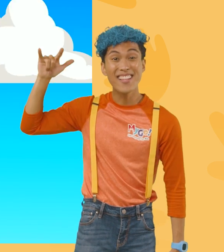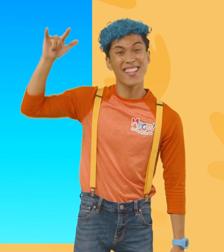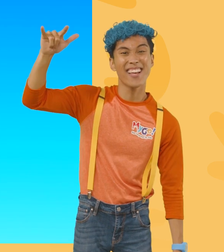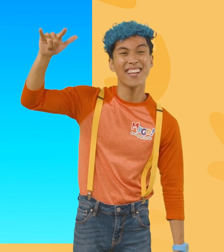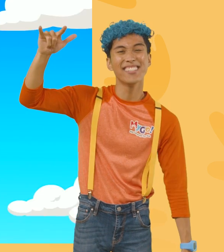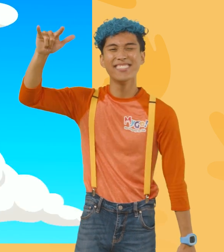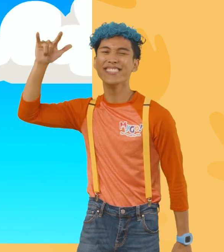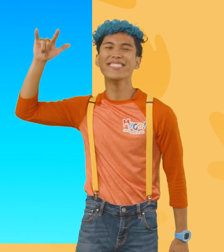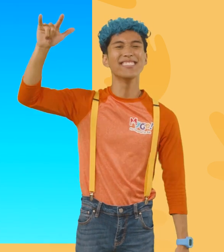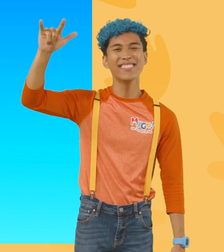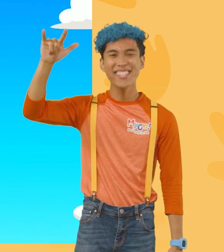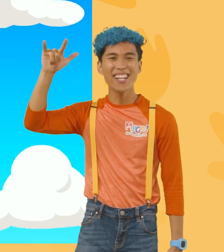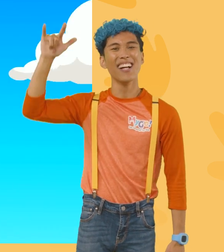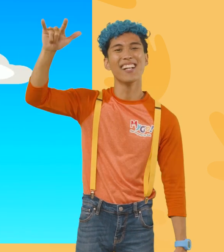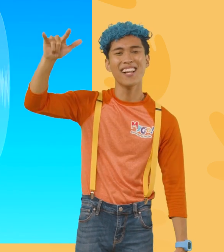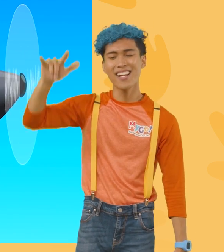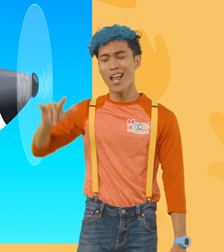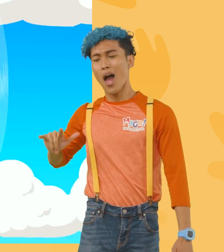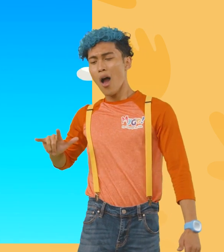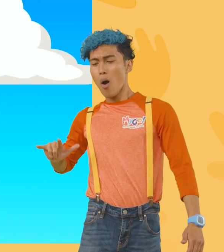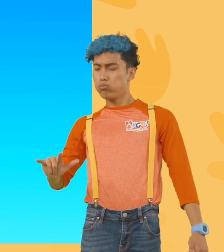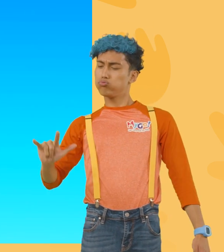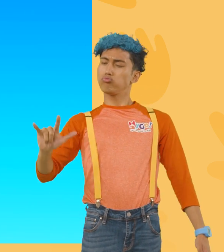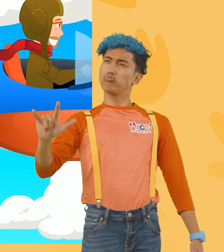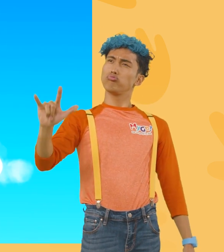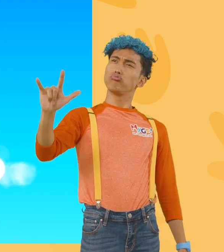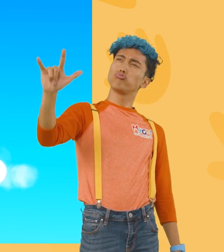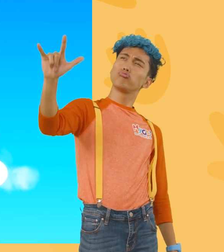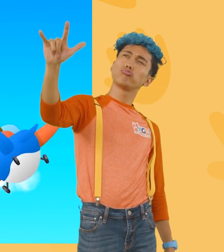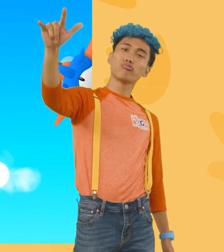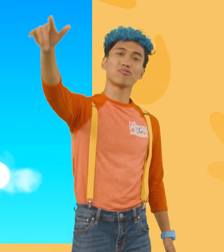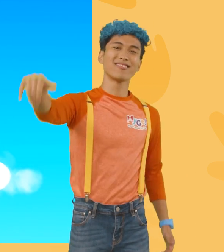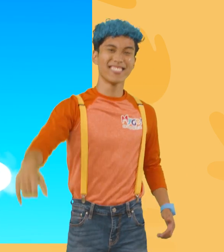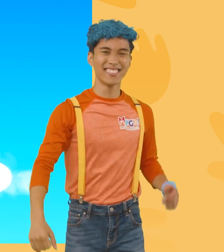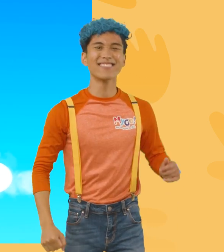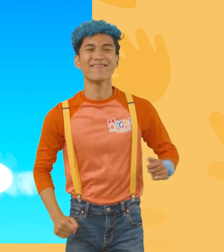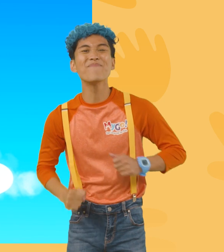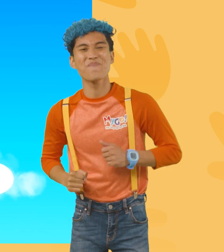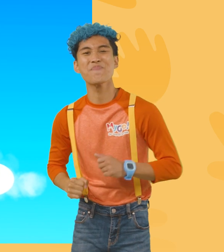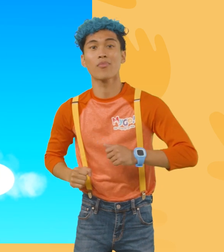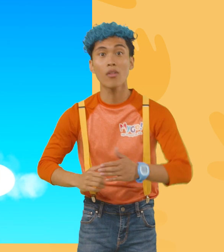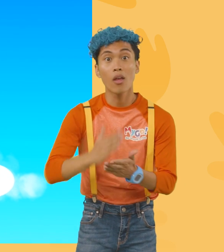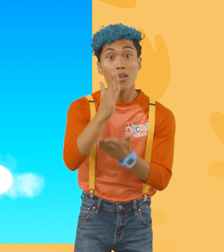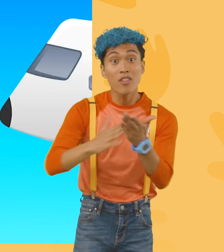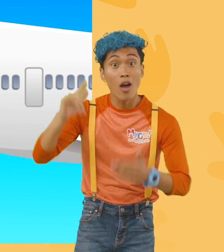Airplanes, airplanes, flying way up high. Some